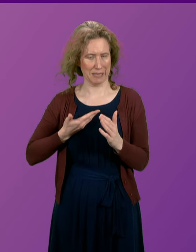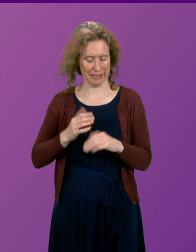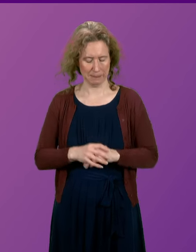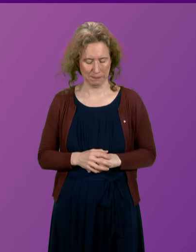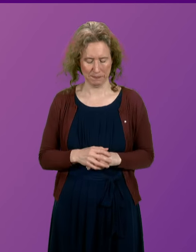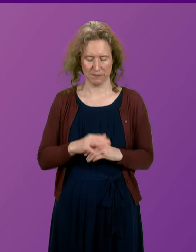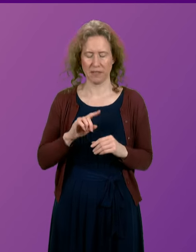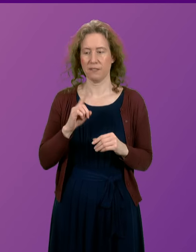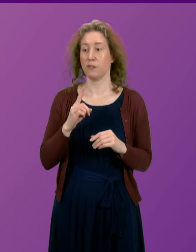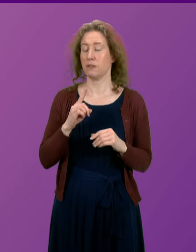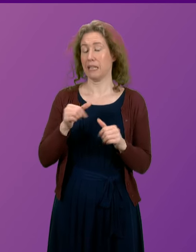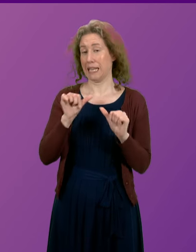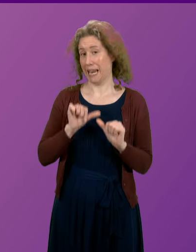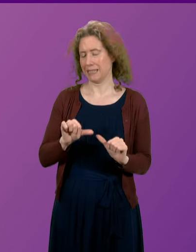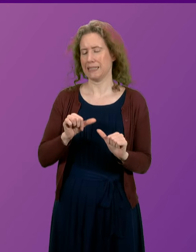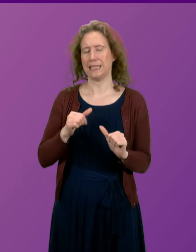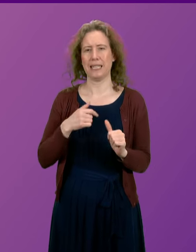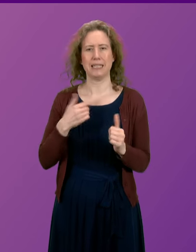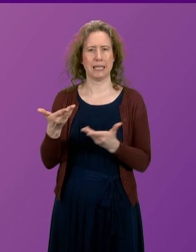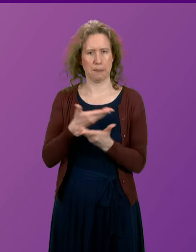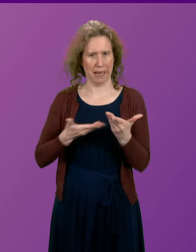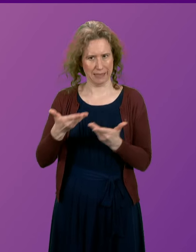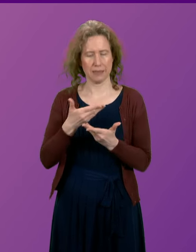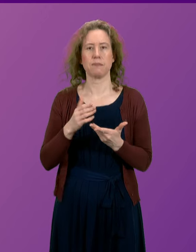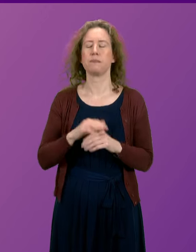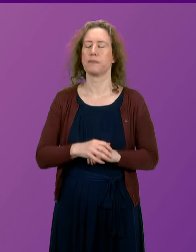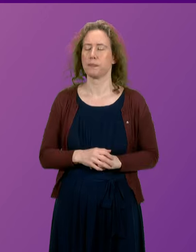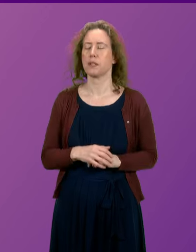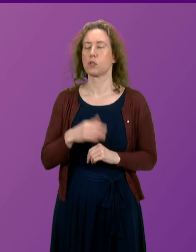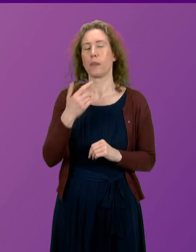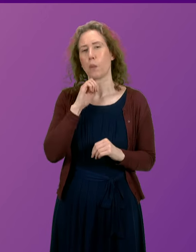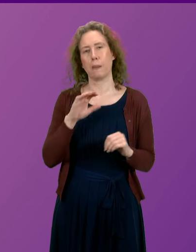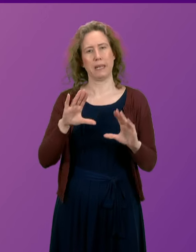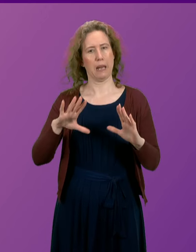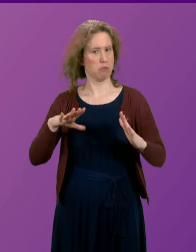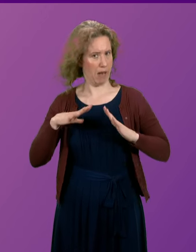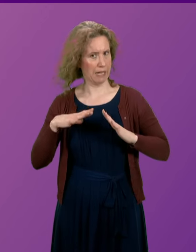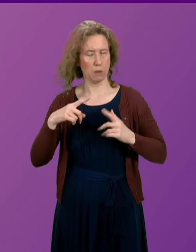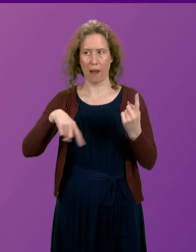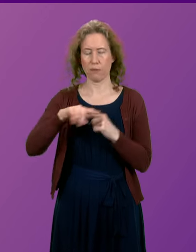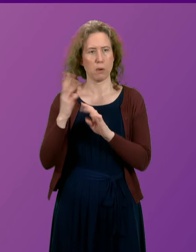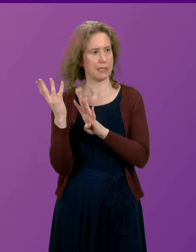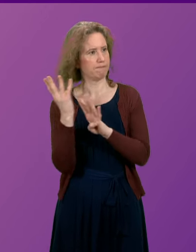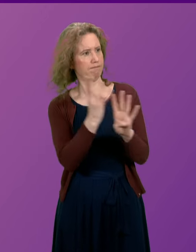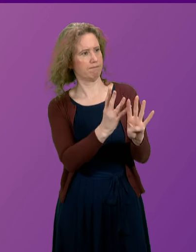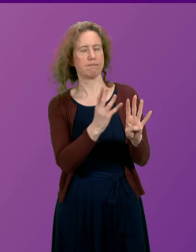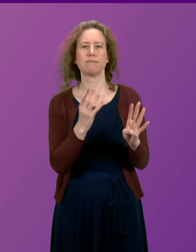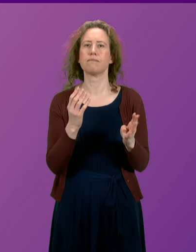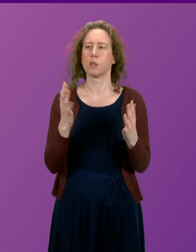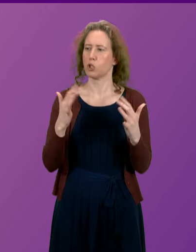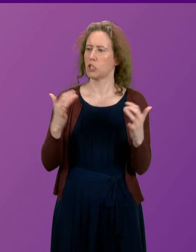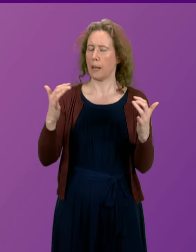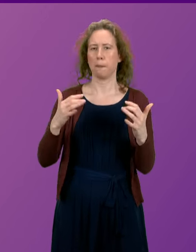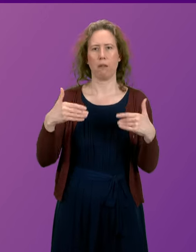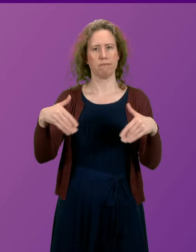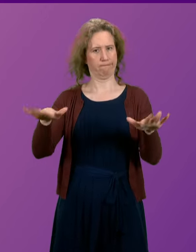of business is a Member's Business Debate in the name of Martin Whitfield, and there will now be a short suspension to allow those leaving the Chamber